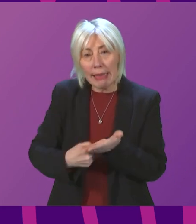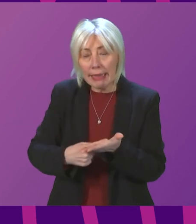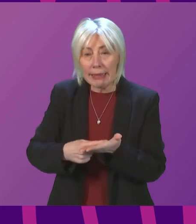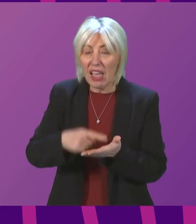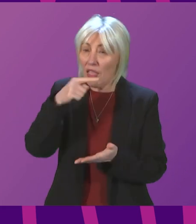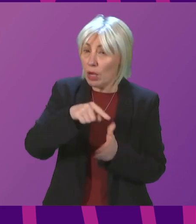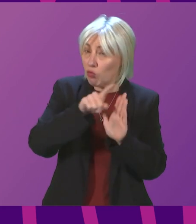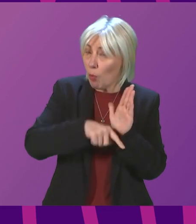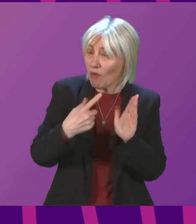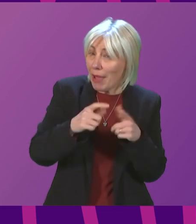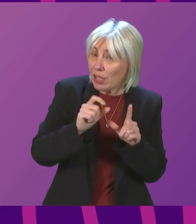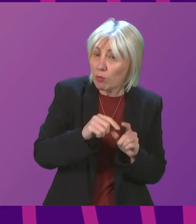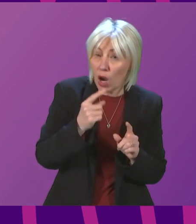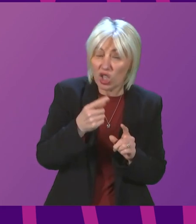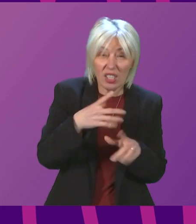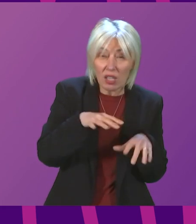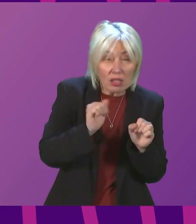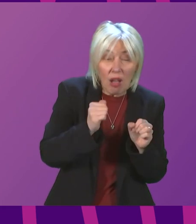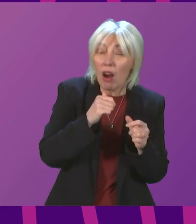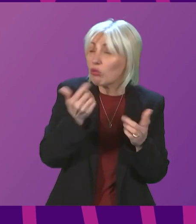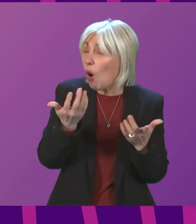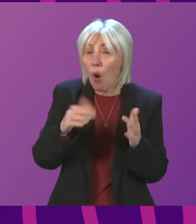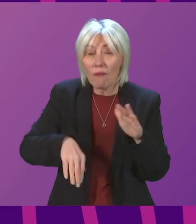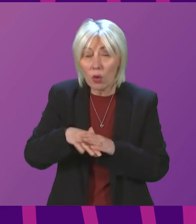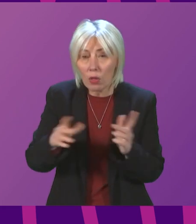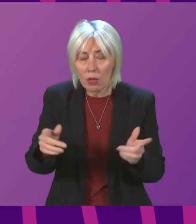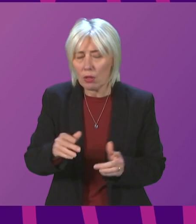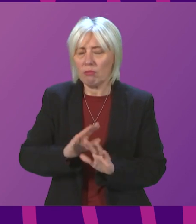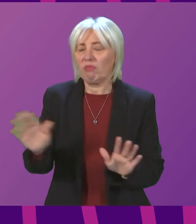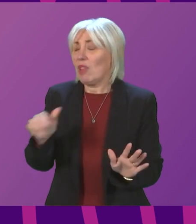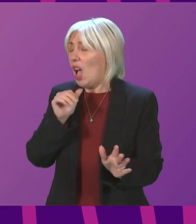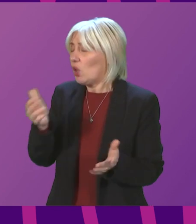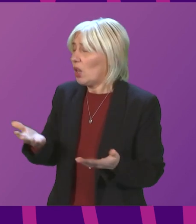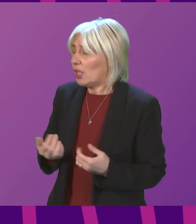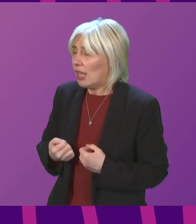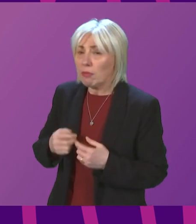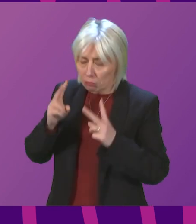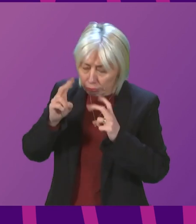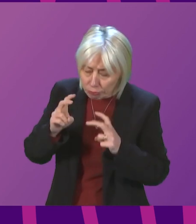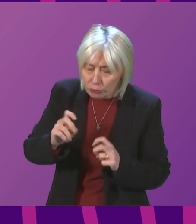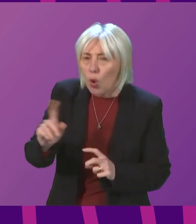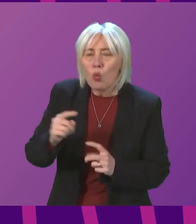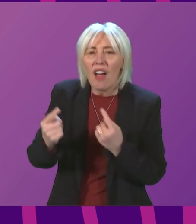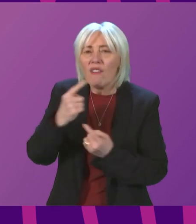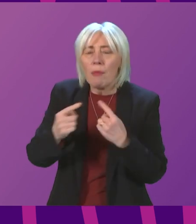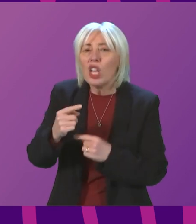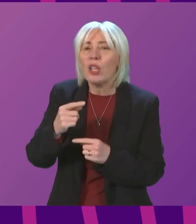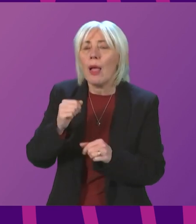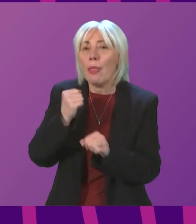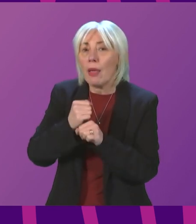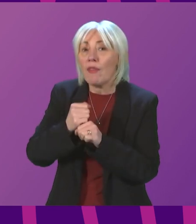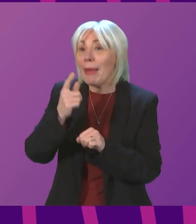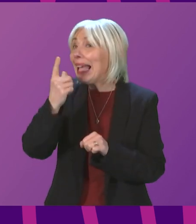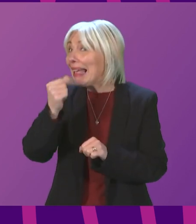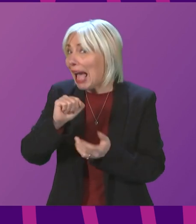iceberg? First Minister. No, I don't accept that. I will obviously look to see what information the government can publish that isn't